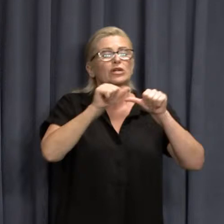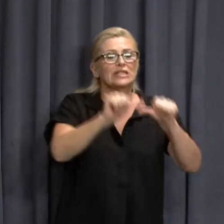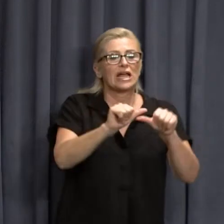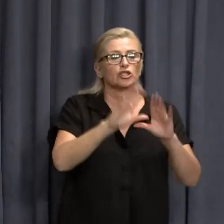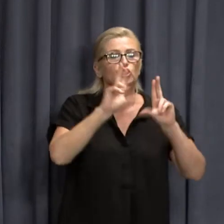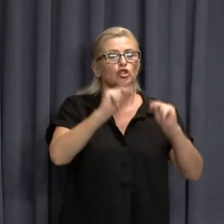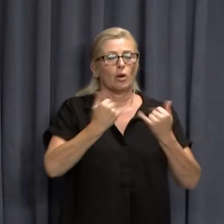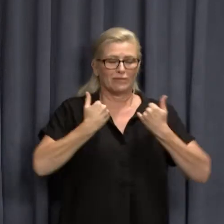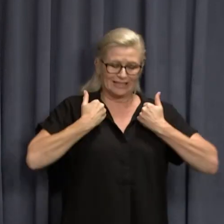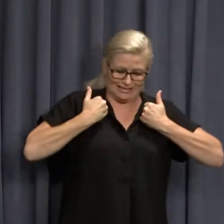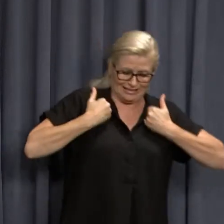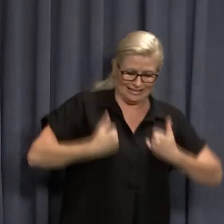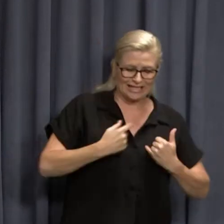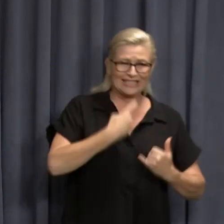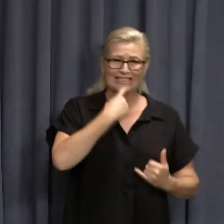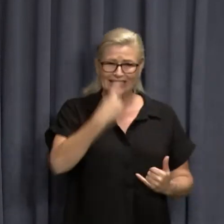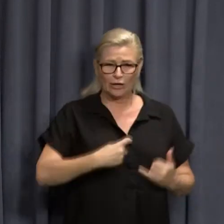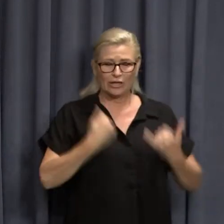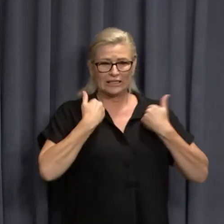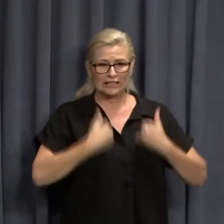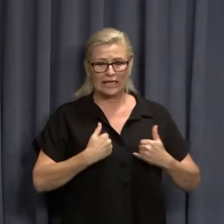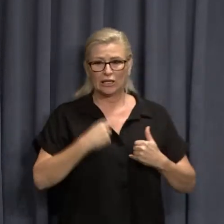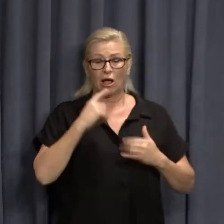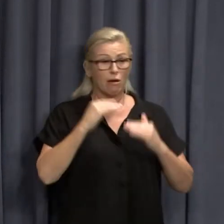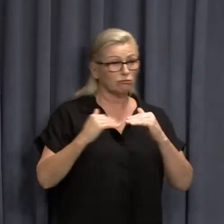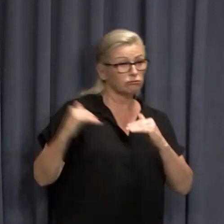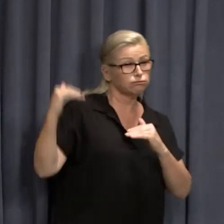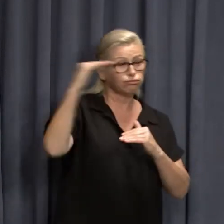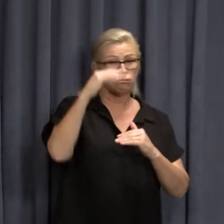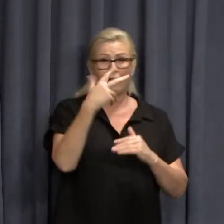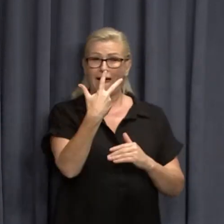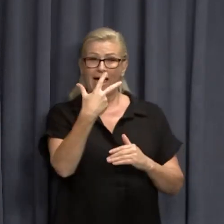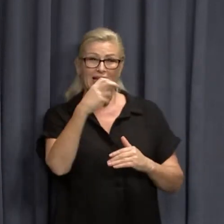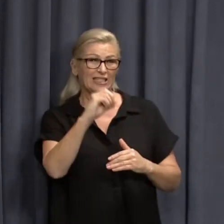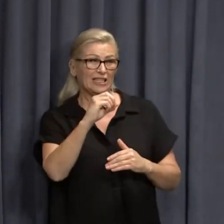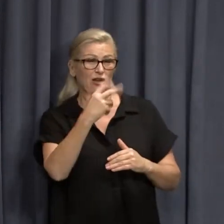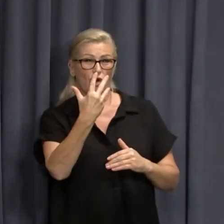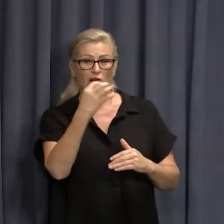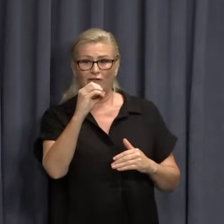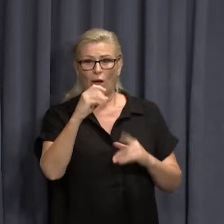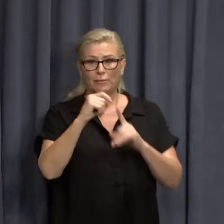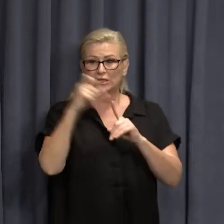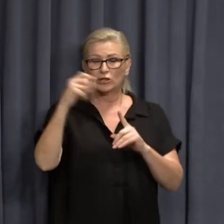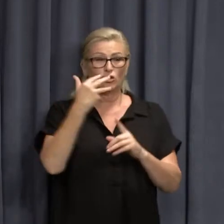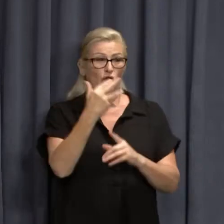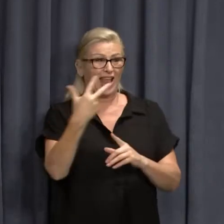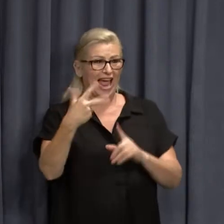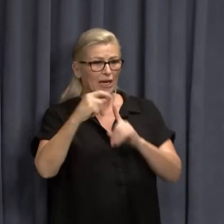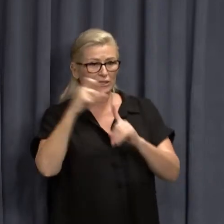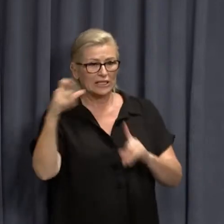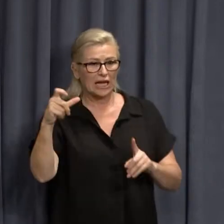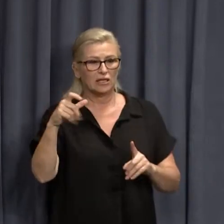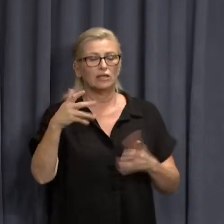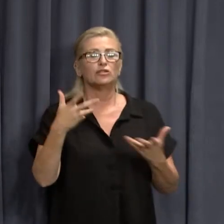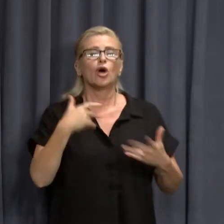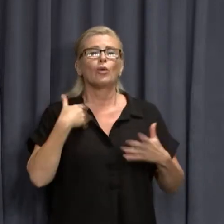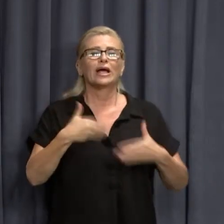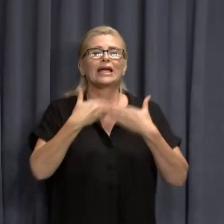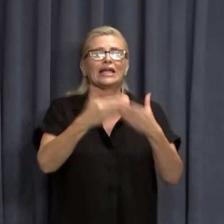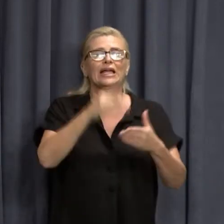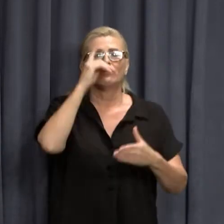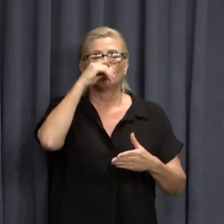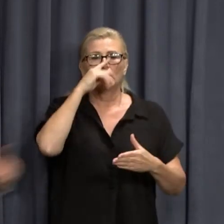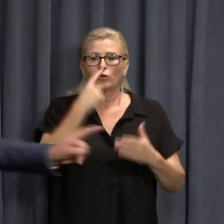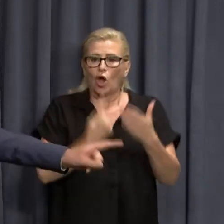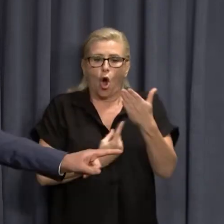illness increases from 80% to 90% to 95% to 98%. So we've got to give people the opportunity to get